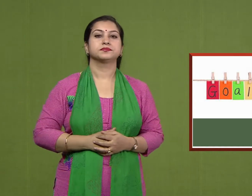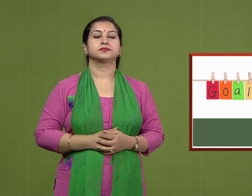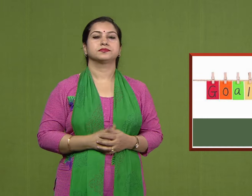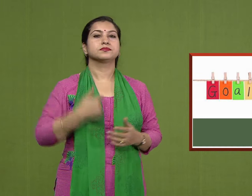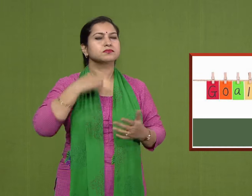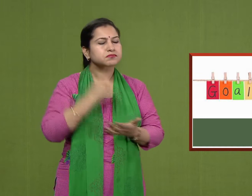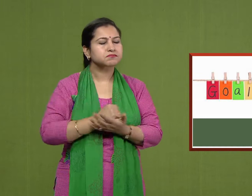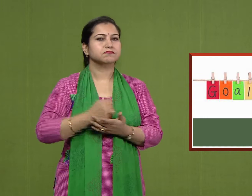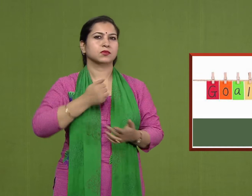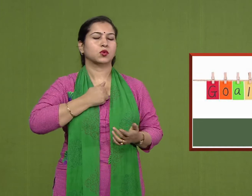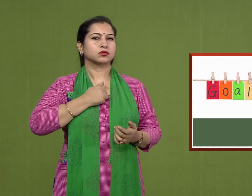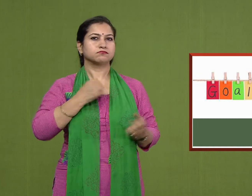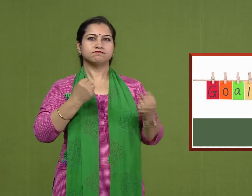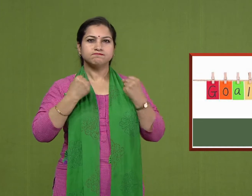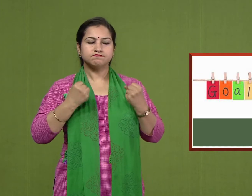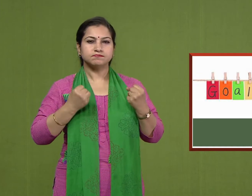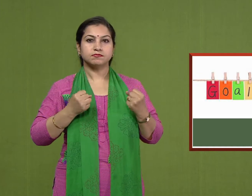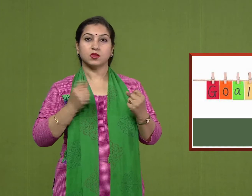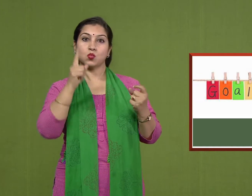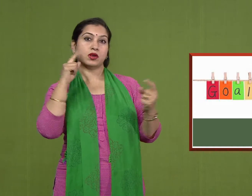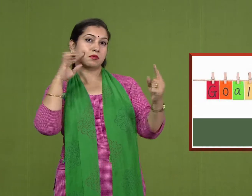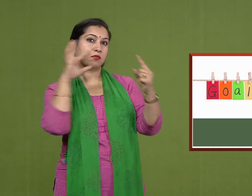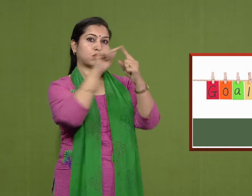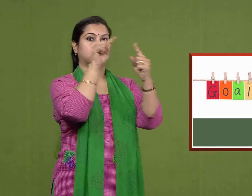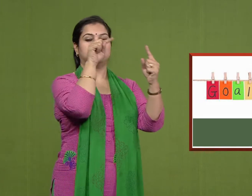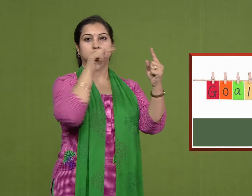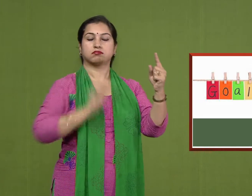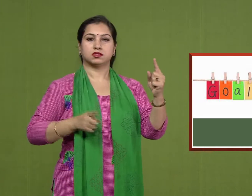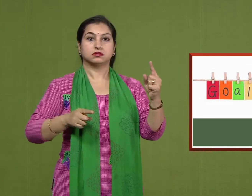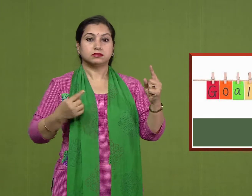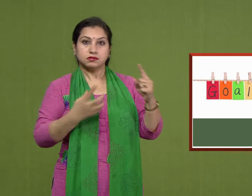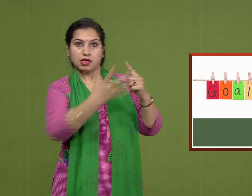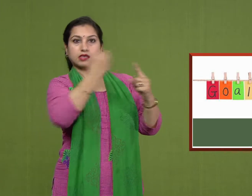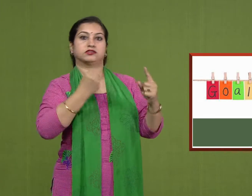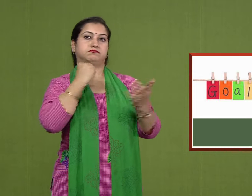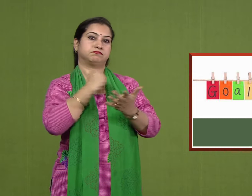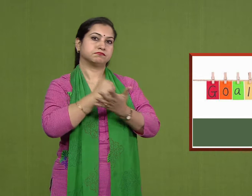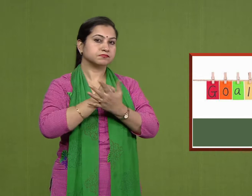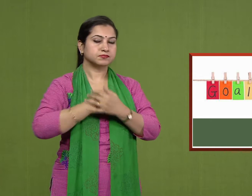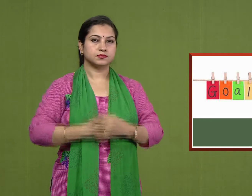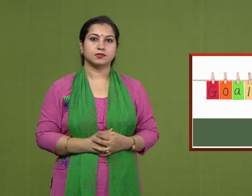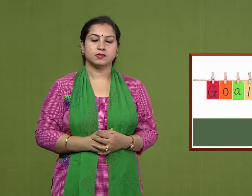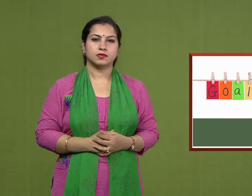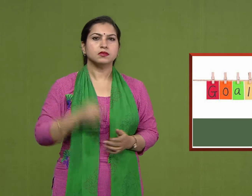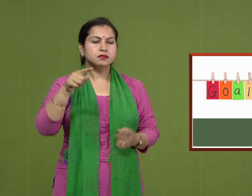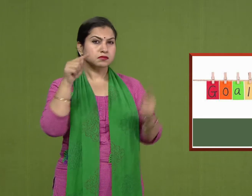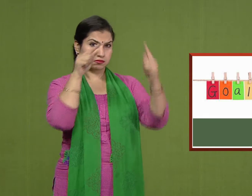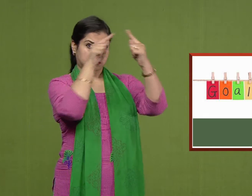We need to fix our energy on one important thing in order to achieve it. What is this called?